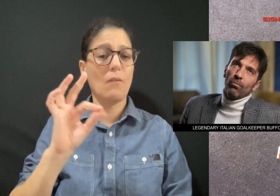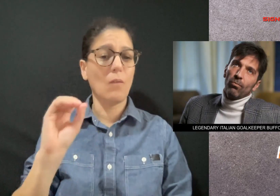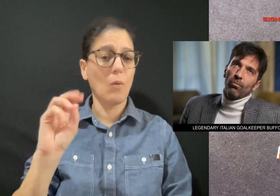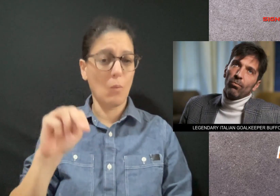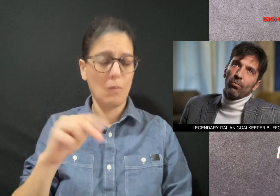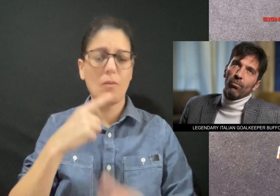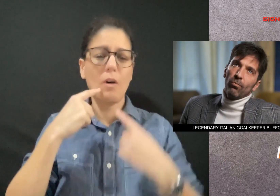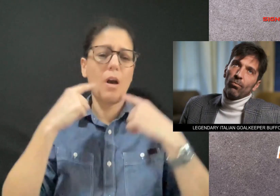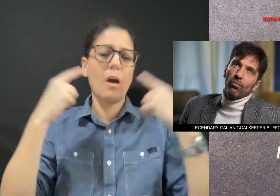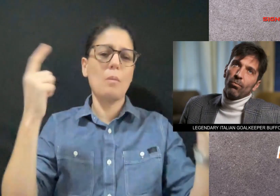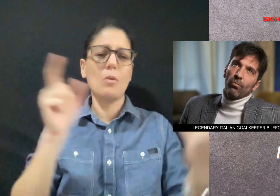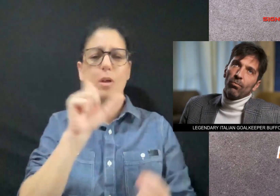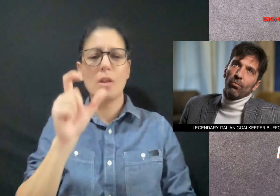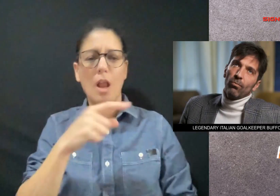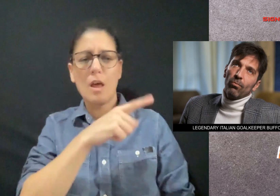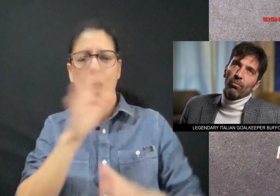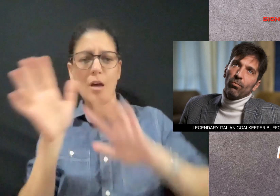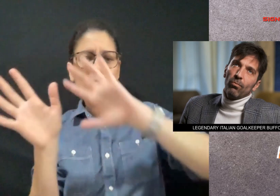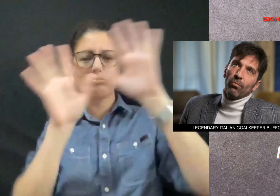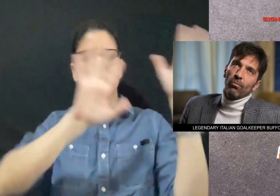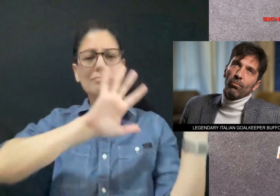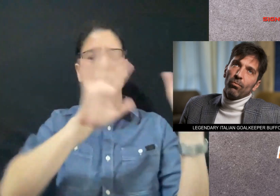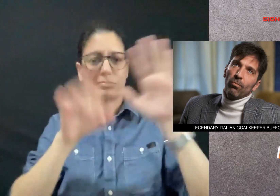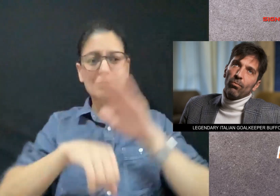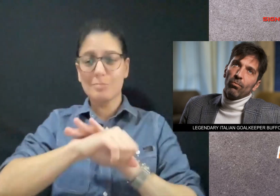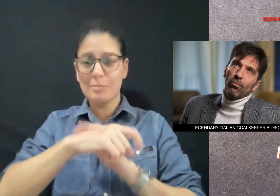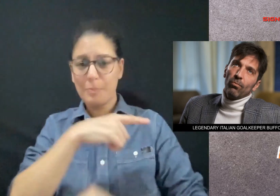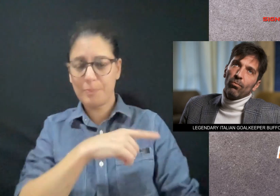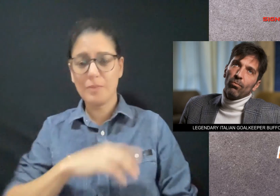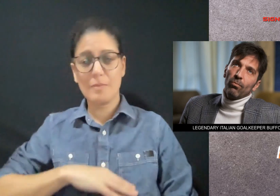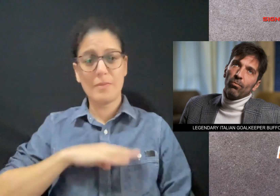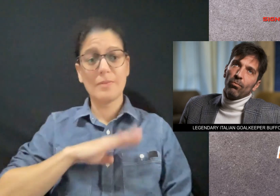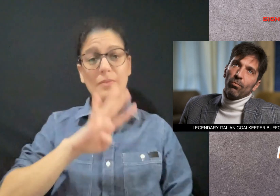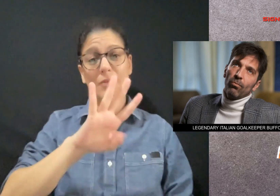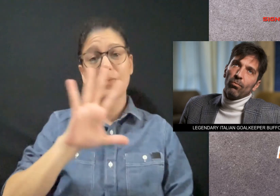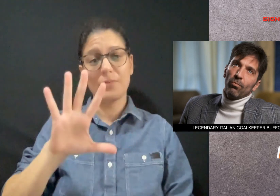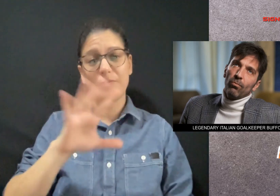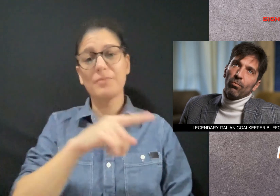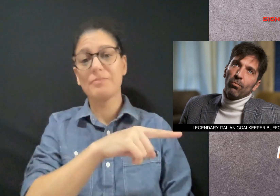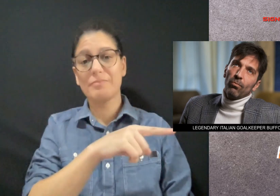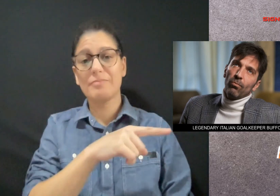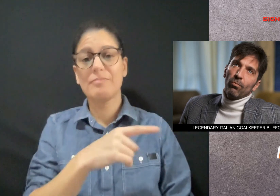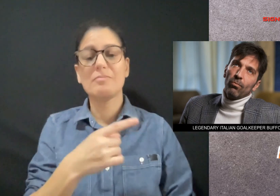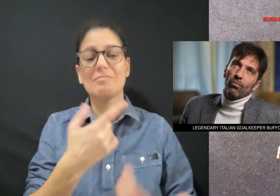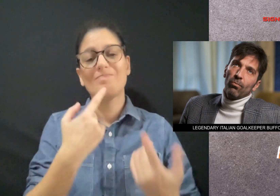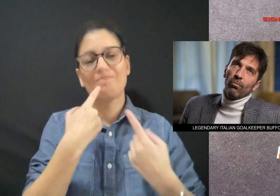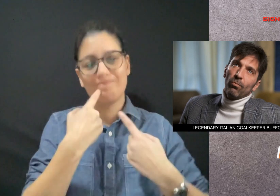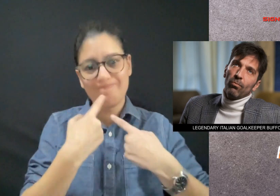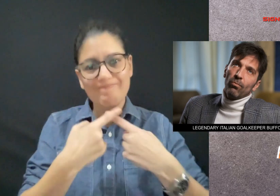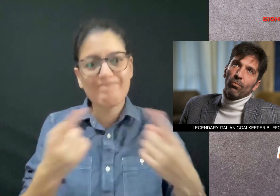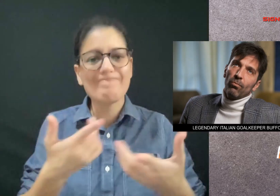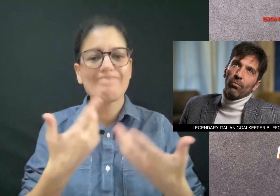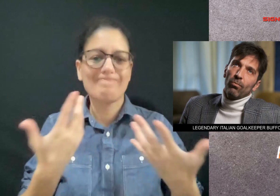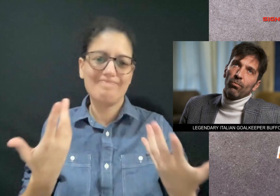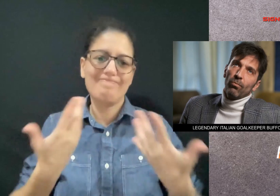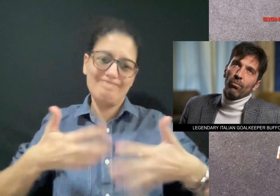45 year old Italian goalkeeper and soccer legend Gianluigi Buffon